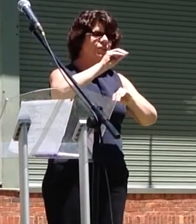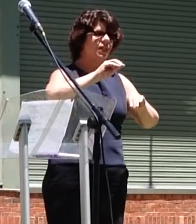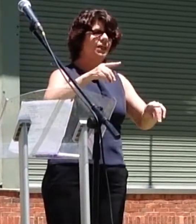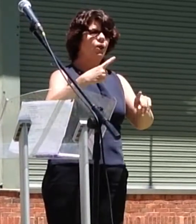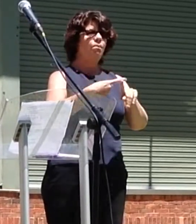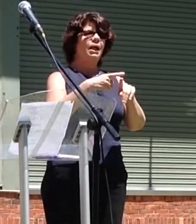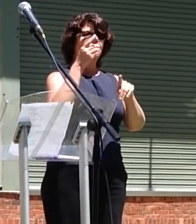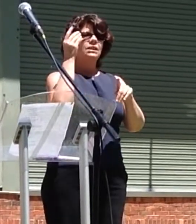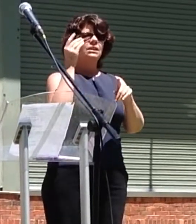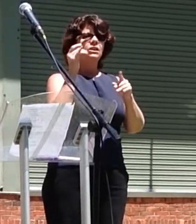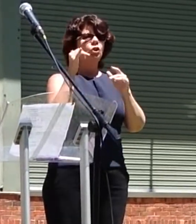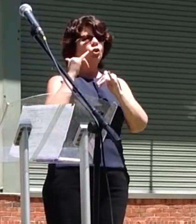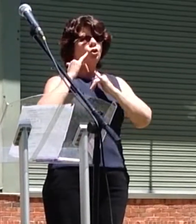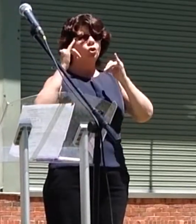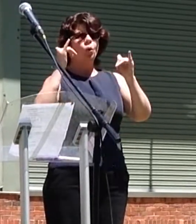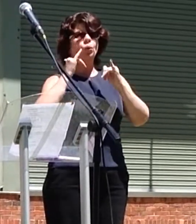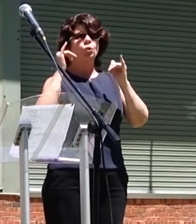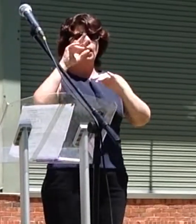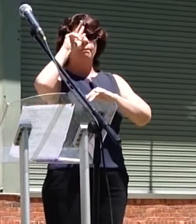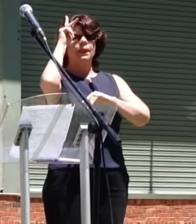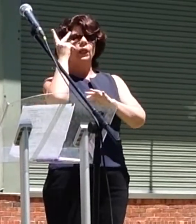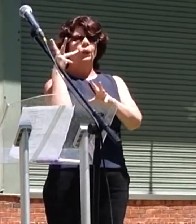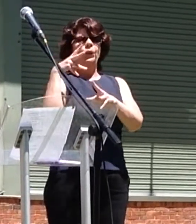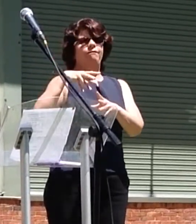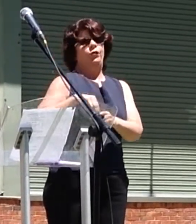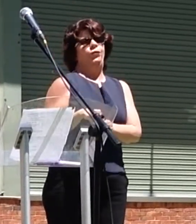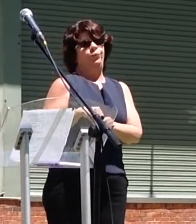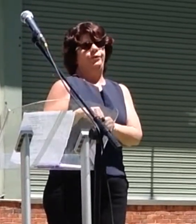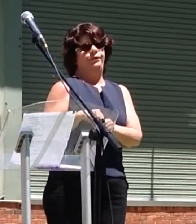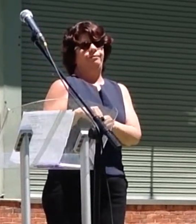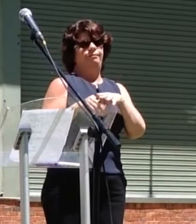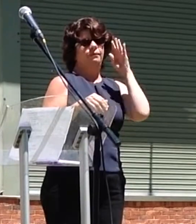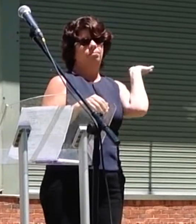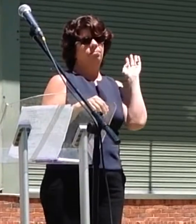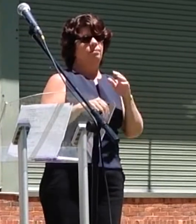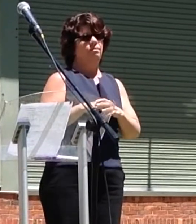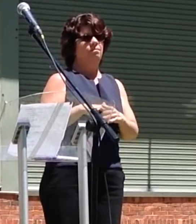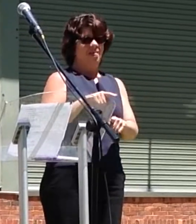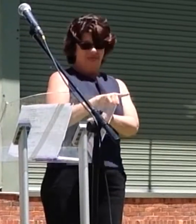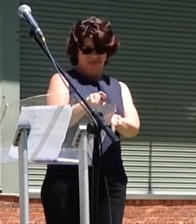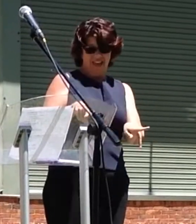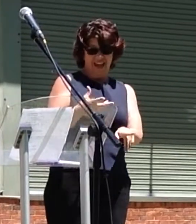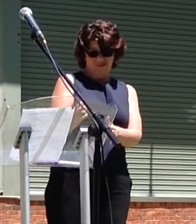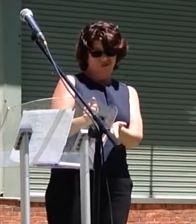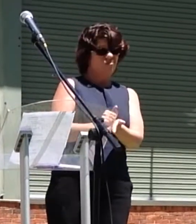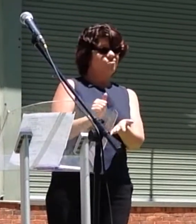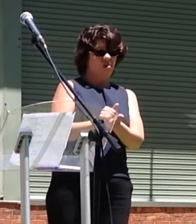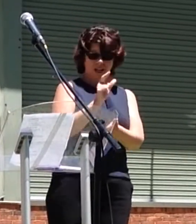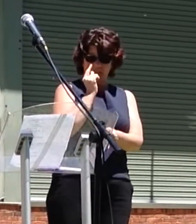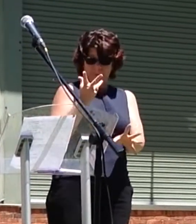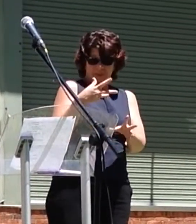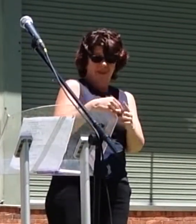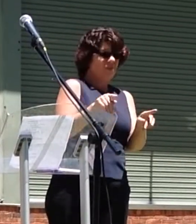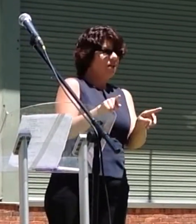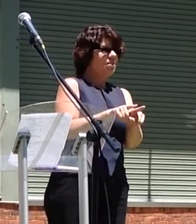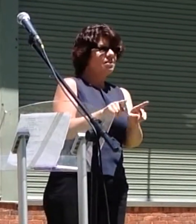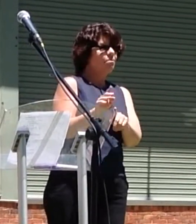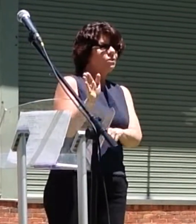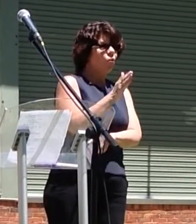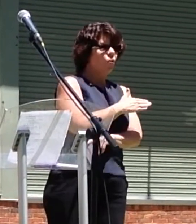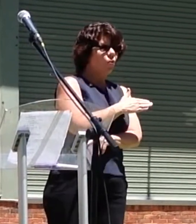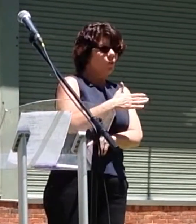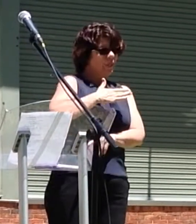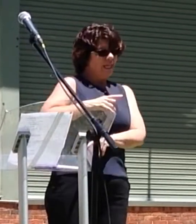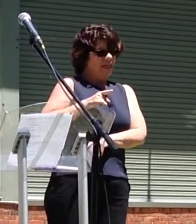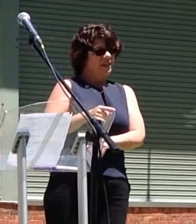and political participation. The right to participate in public life is essential to create stable